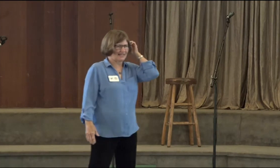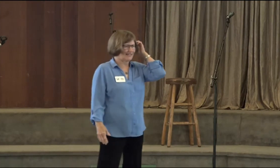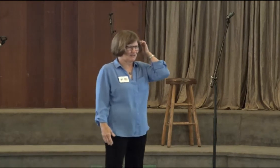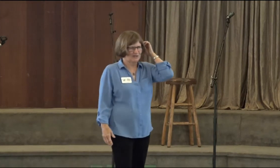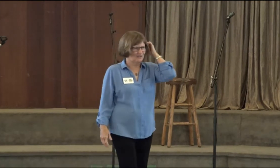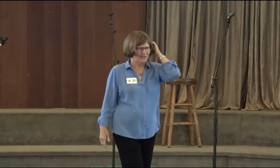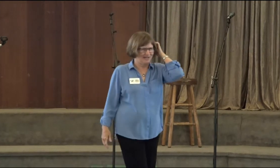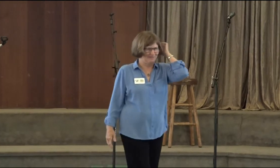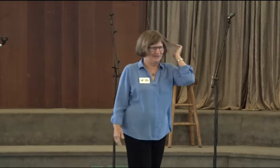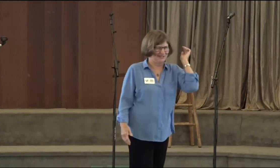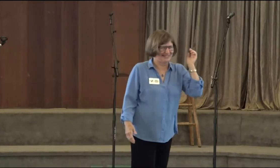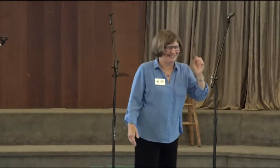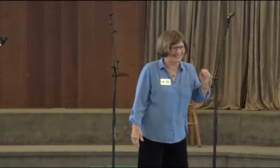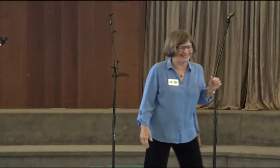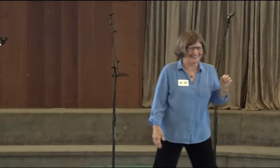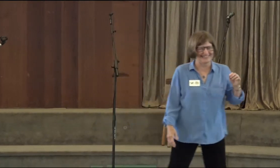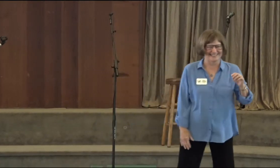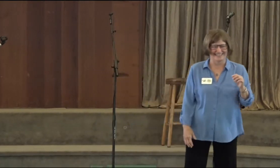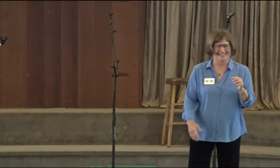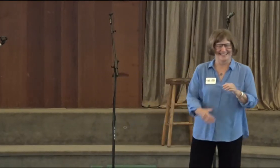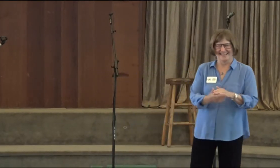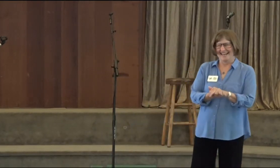FYI. I love to read those kind of books.